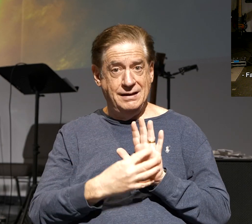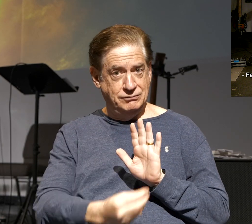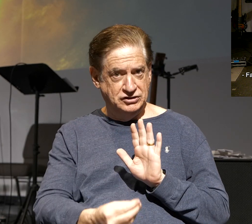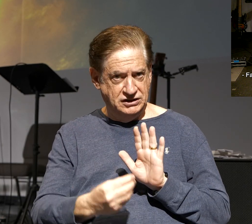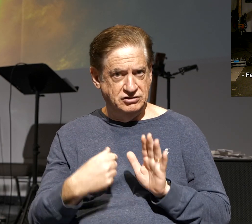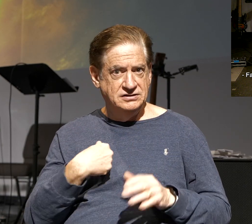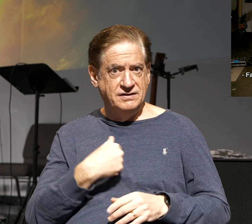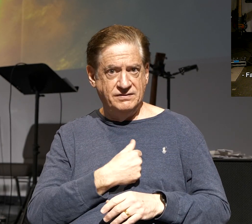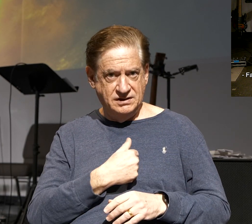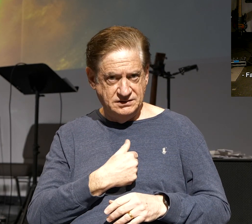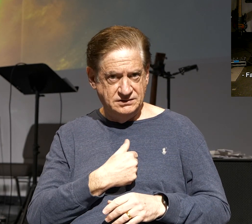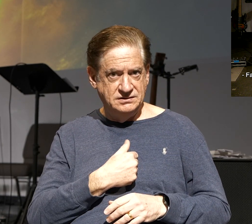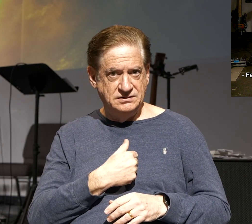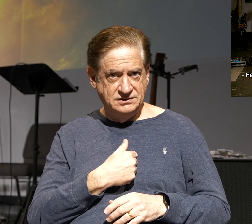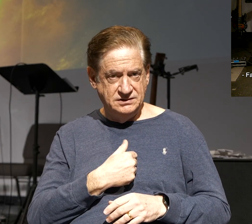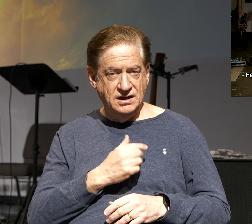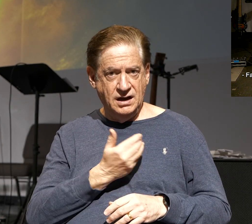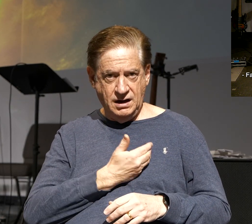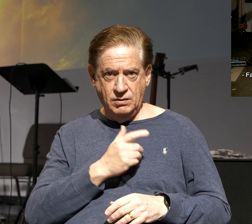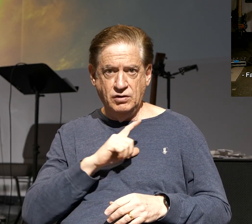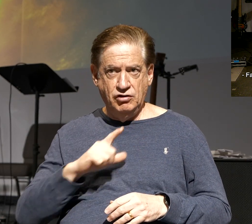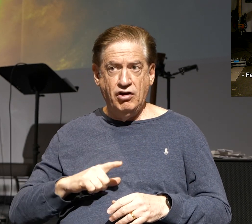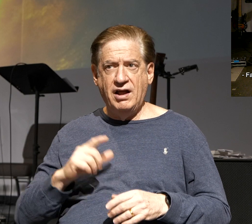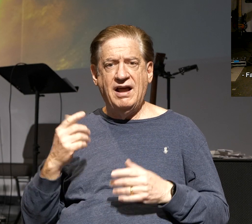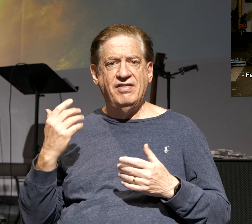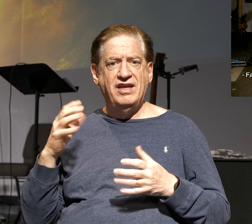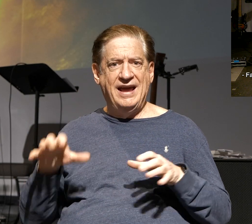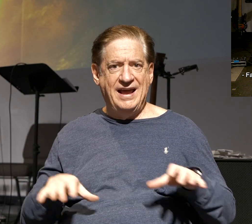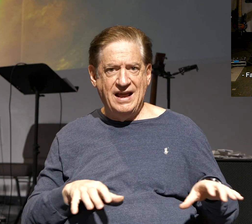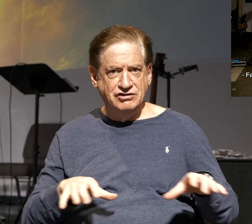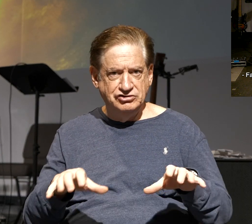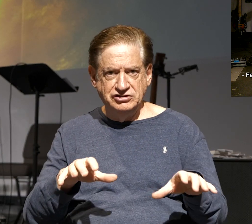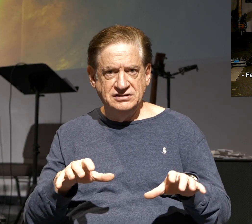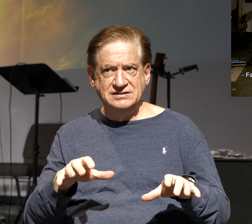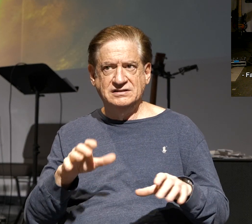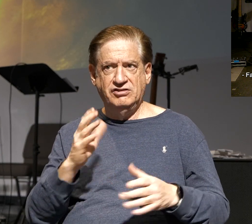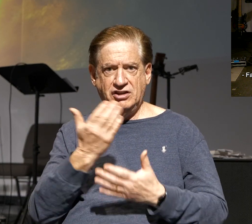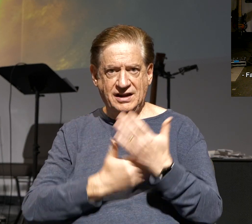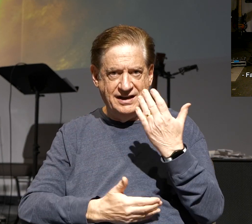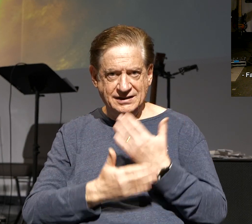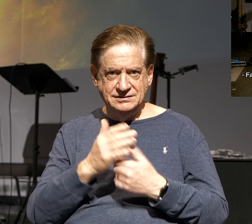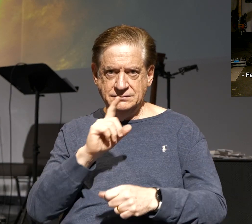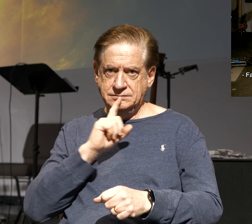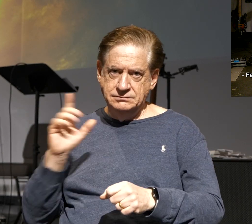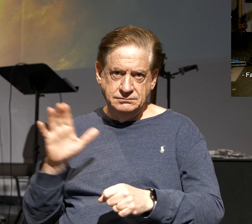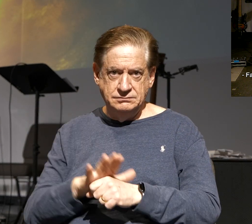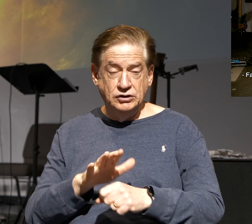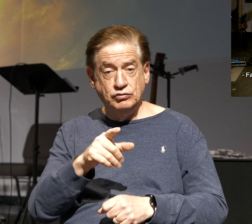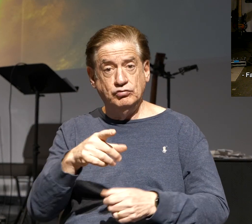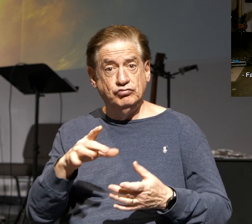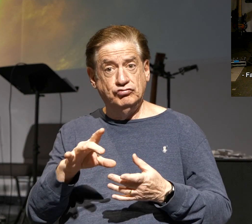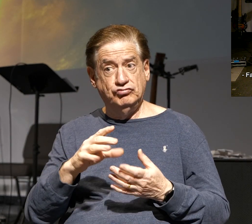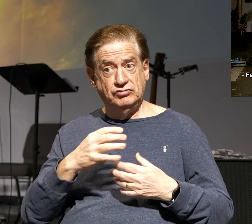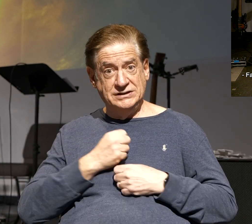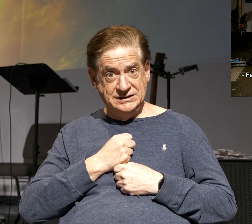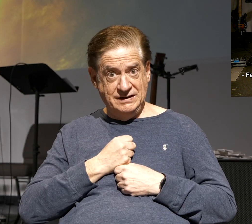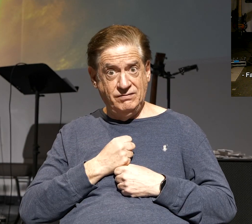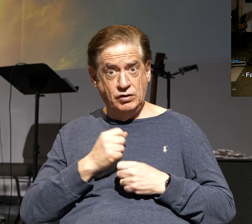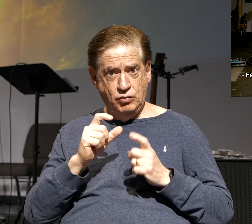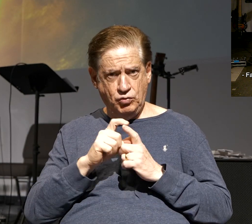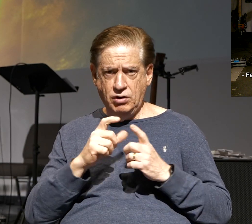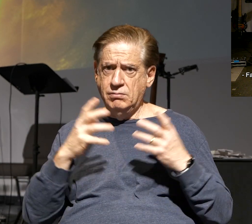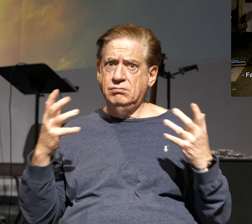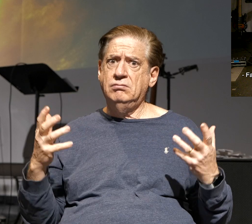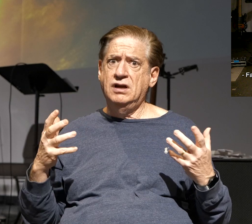the Lord. There it is. So there's their actions, their hands, their commitment. For you received the word in much